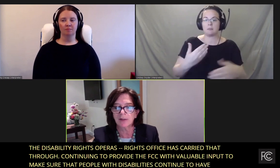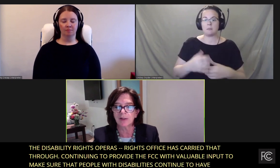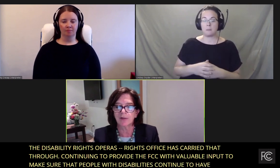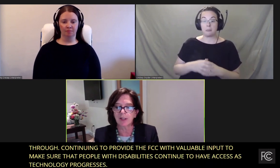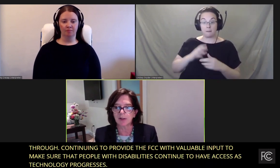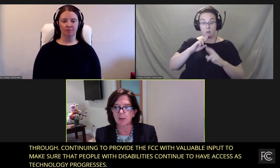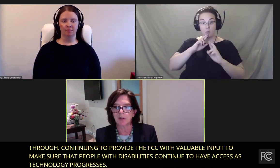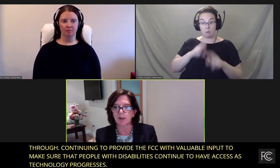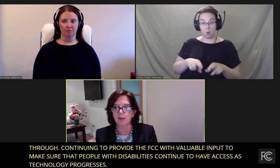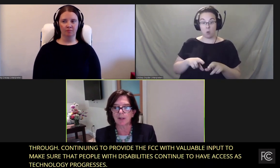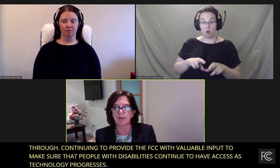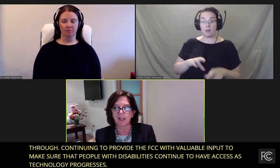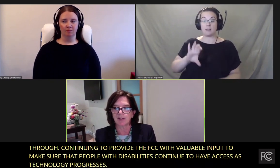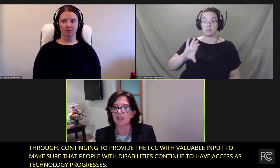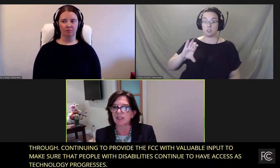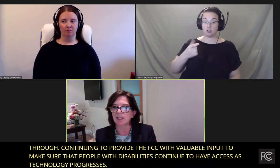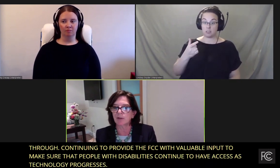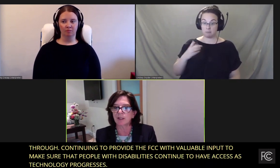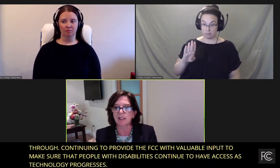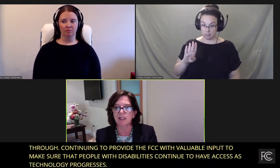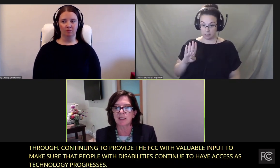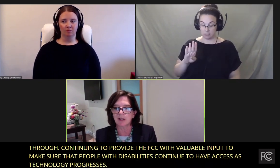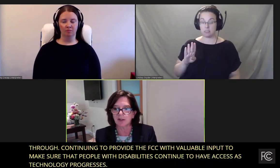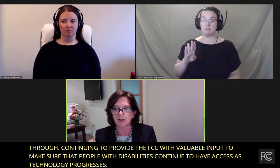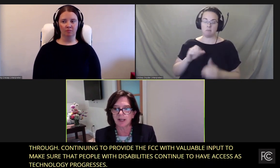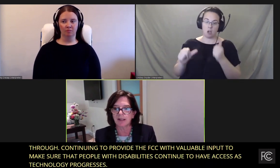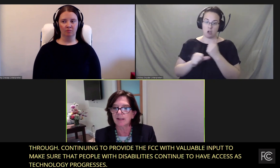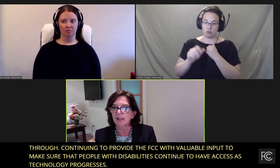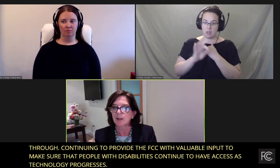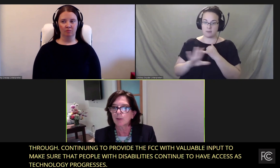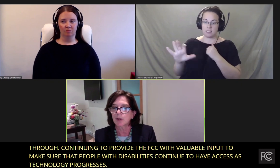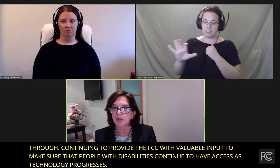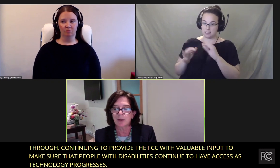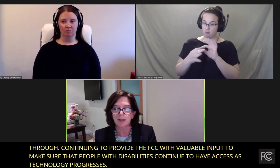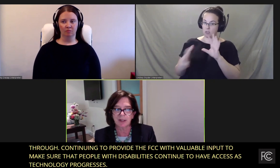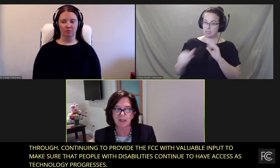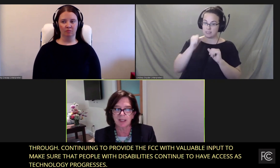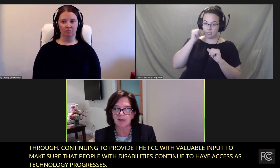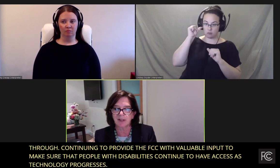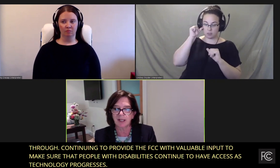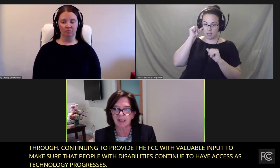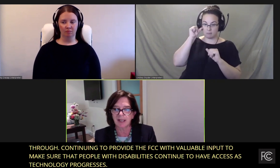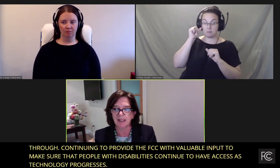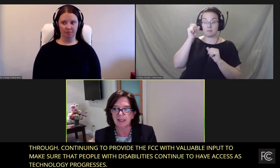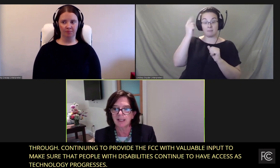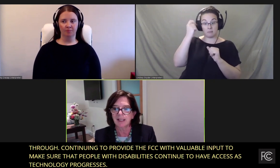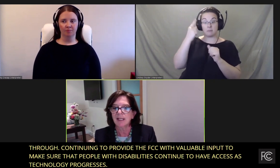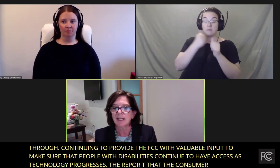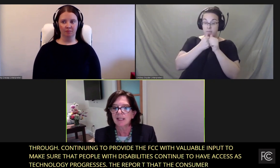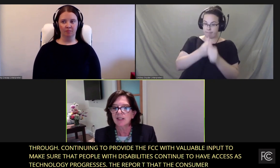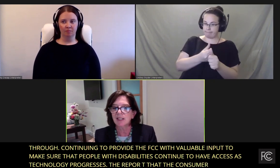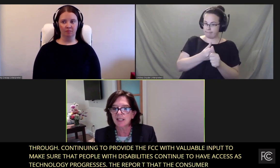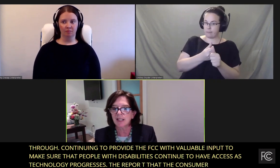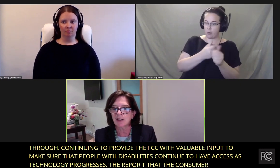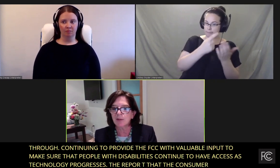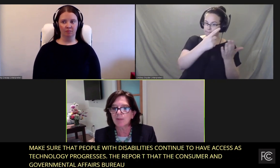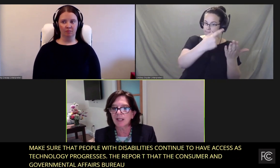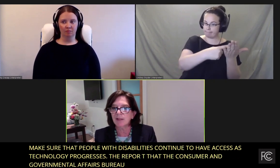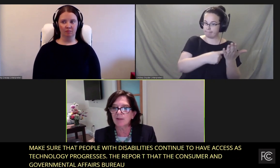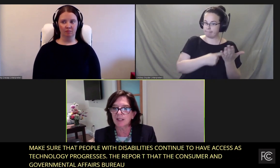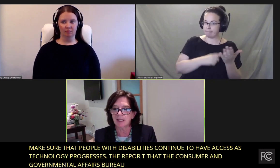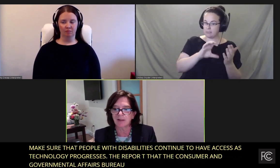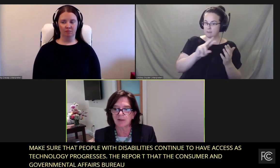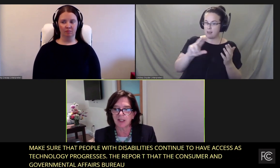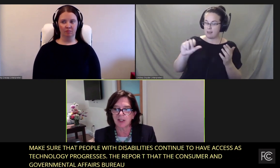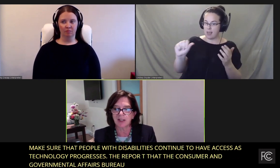and Governmental Affairs Bureau of the FCC released yesterday, Diane pursuant to the CVAA details